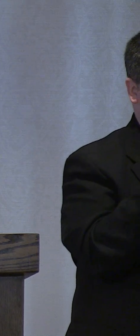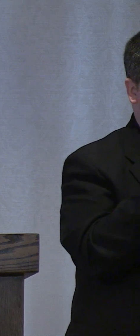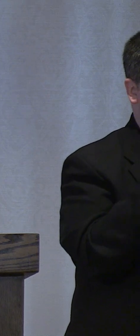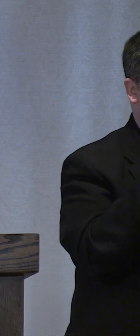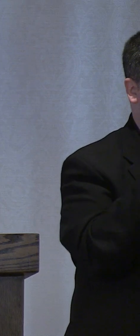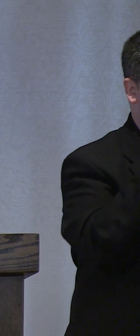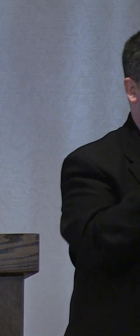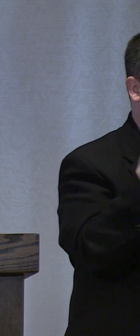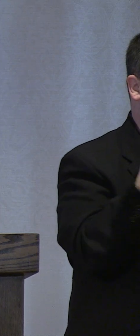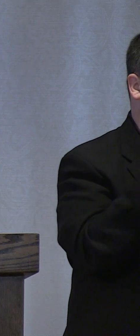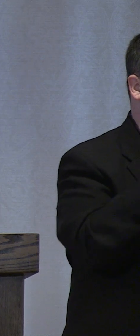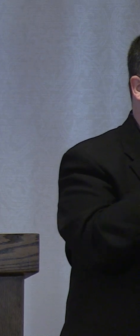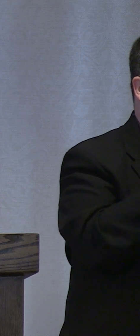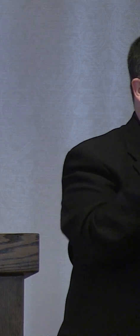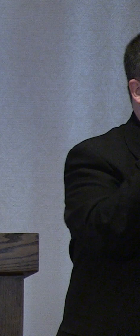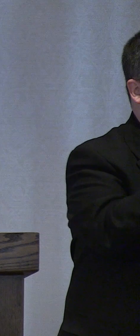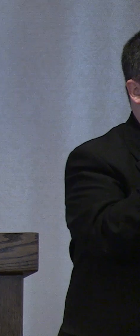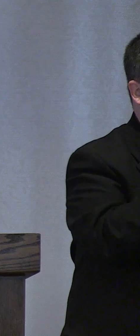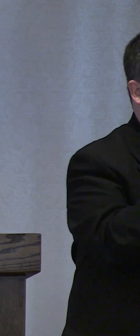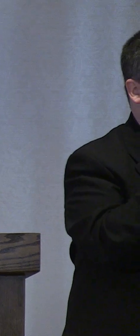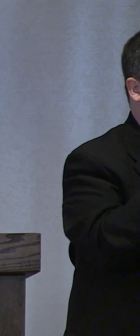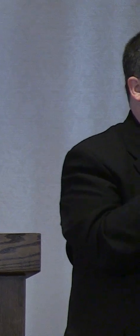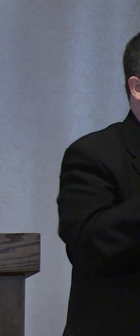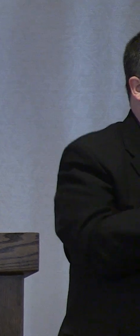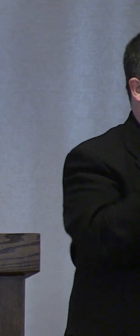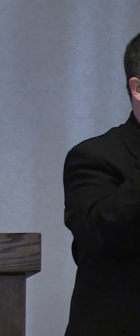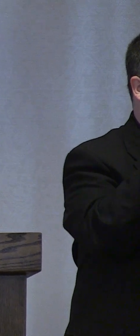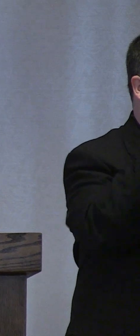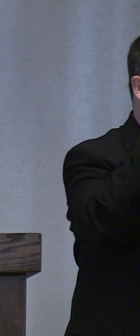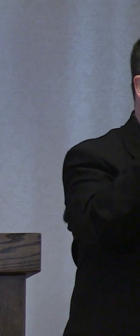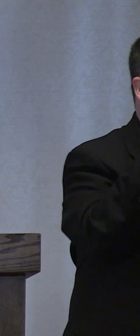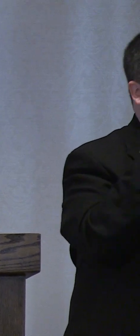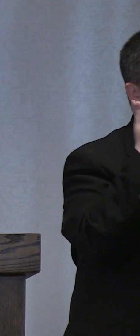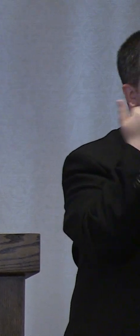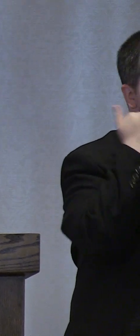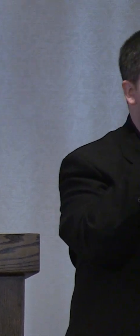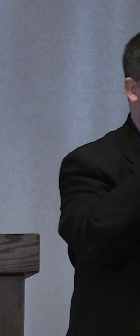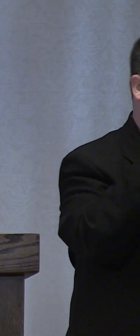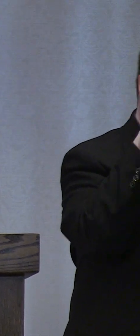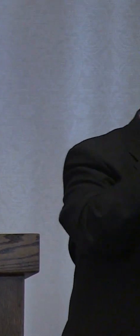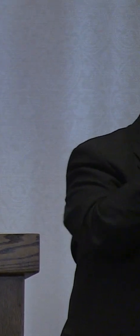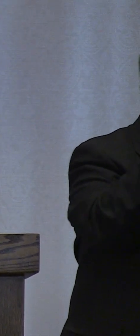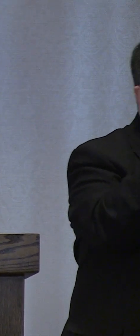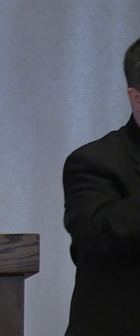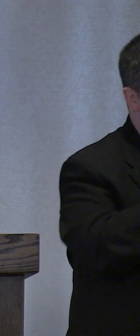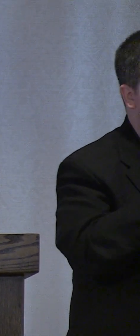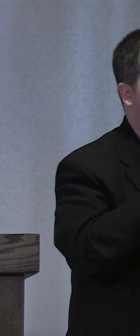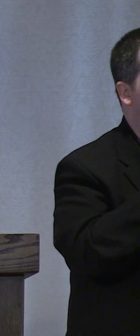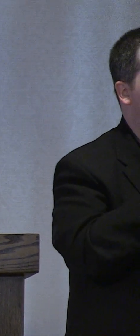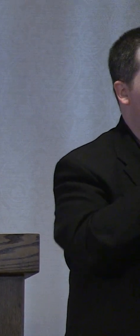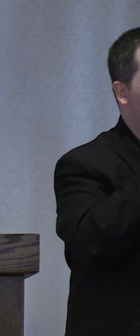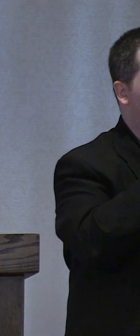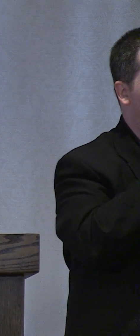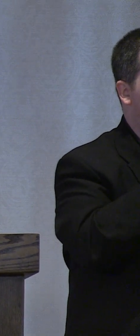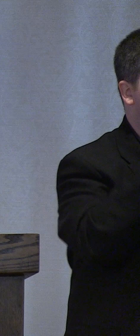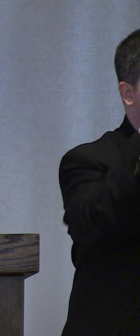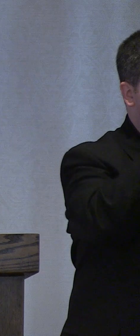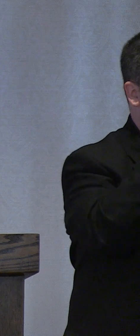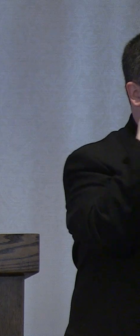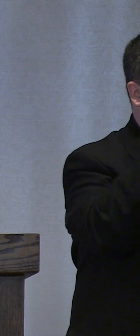so things that you might share tonight you might want to follow up on you might want to iterate upon we are really seeking